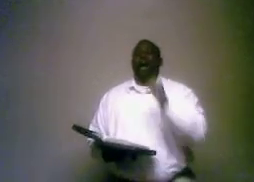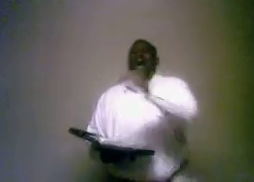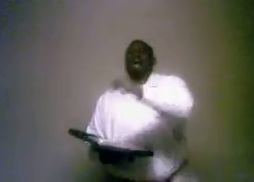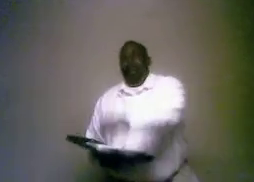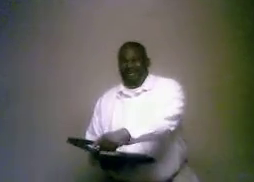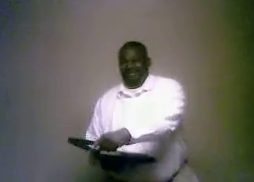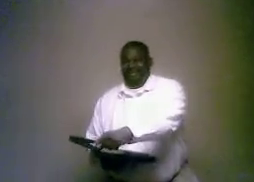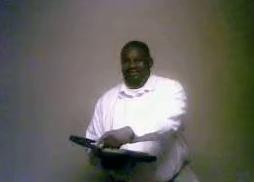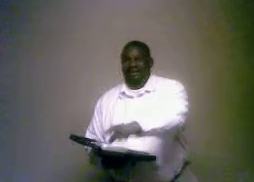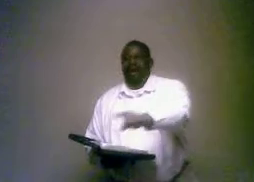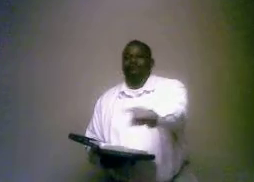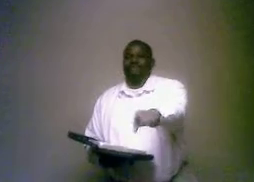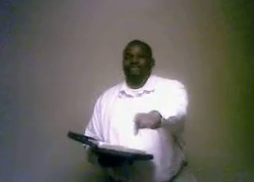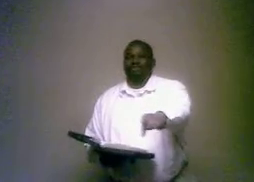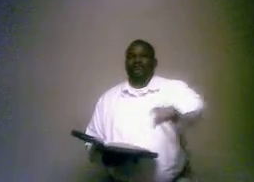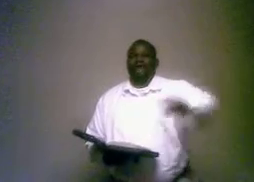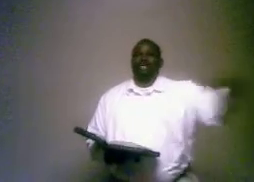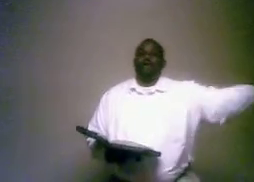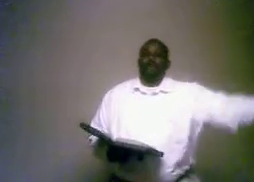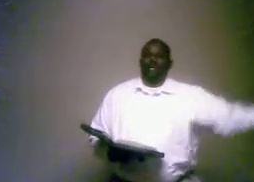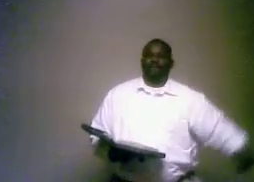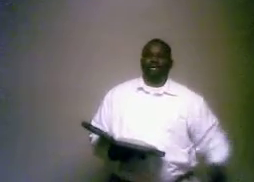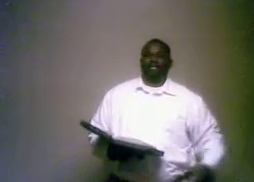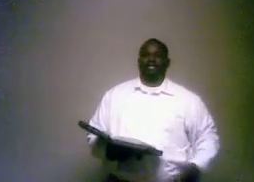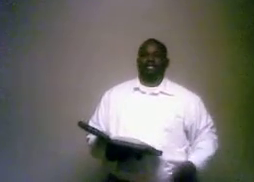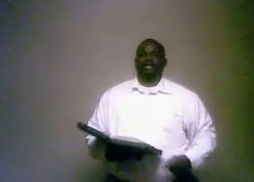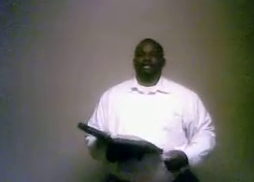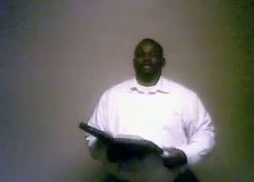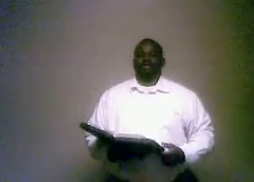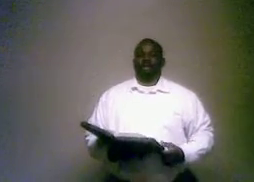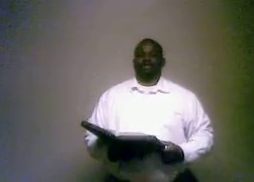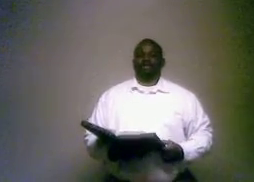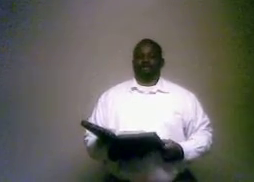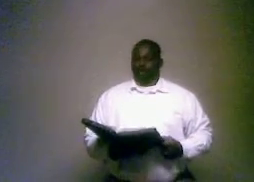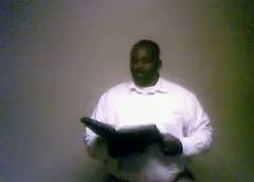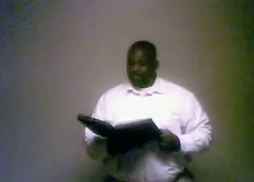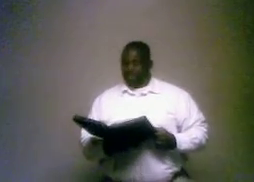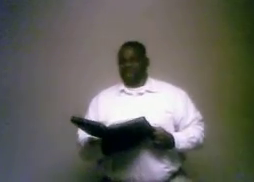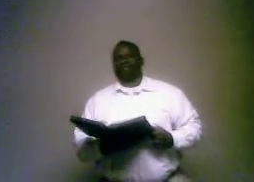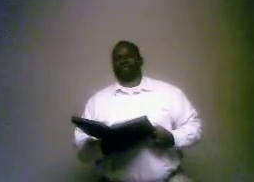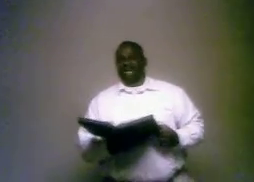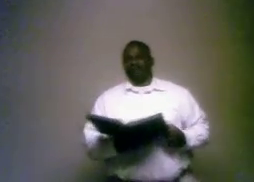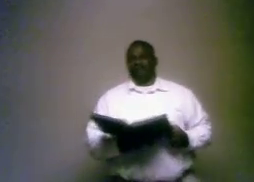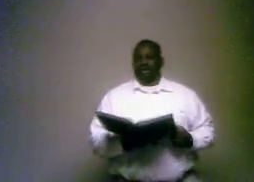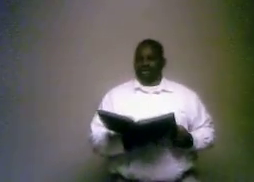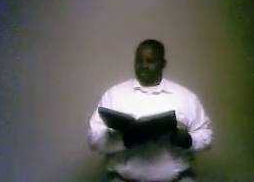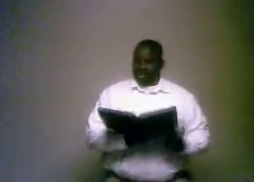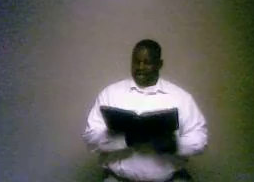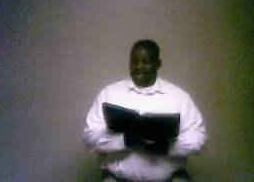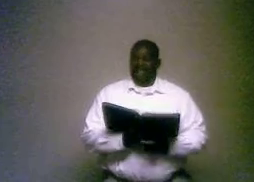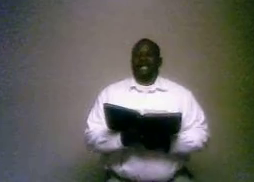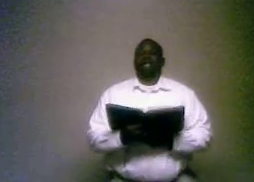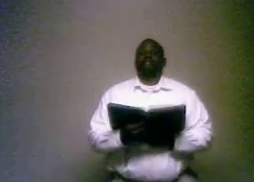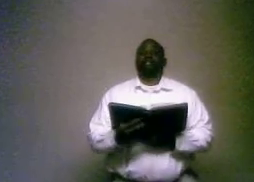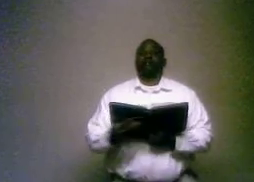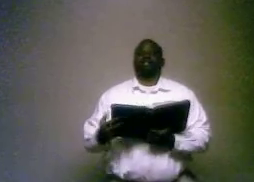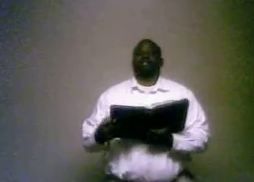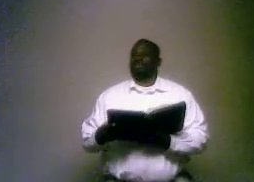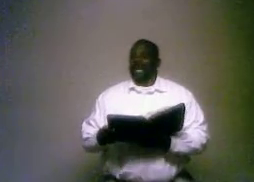eyewitnesses of Jesus Christ when he begins the church in Jerusalem. These are the same ones right here. Now, here's the directions to them.